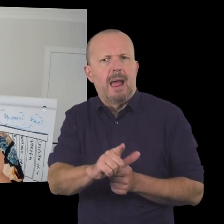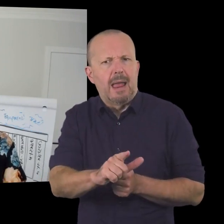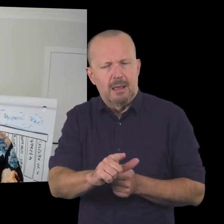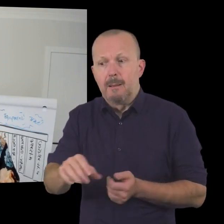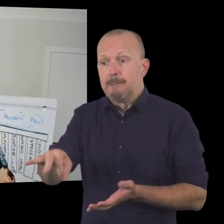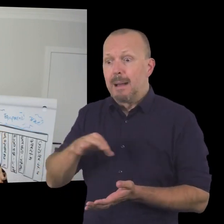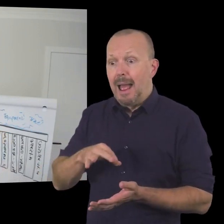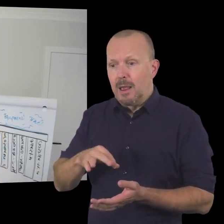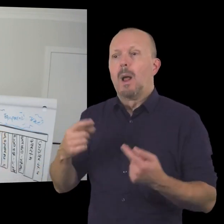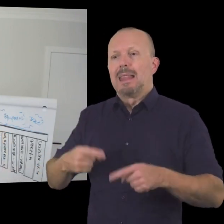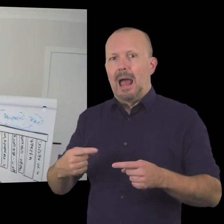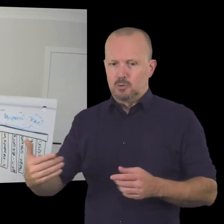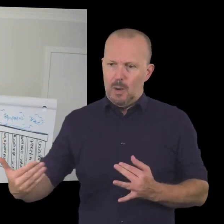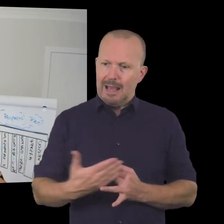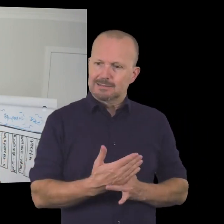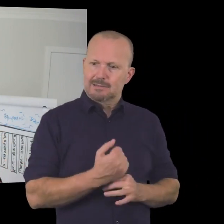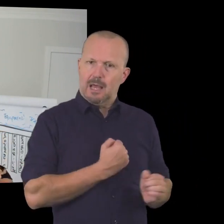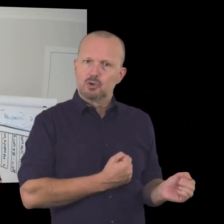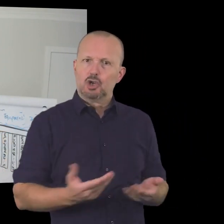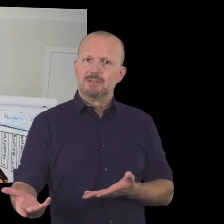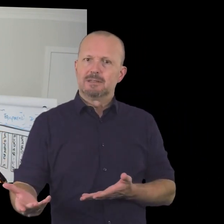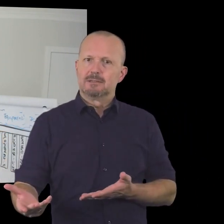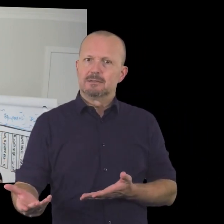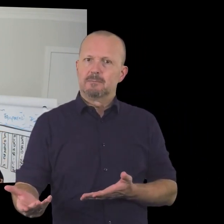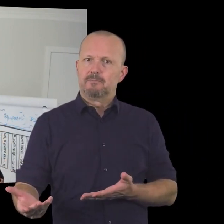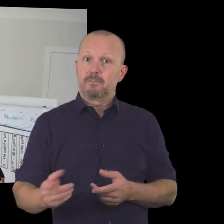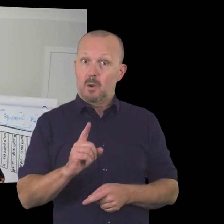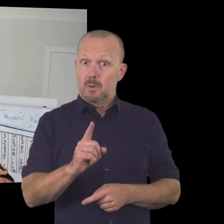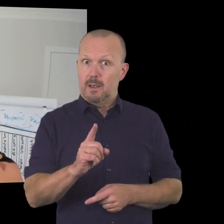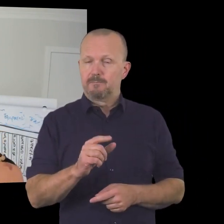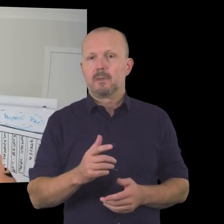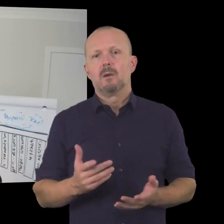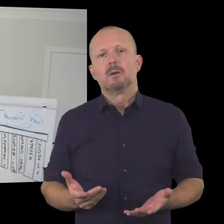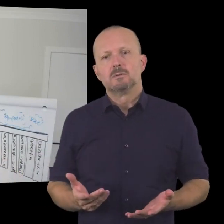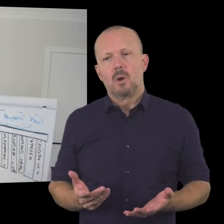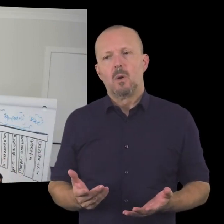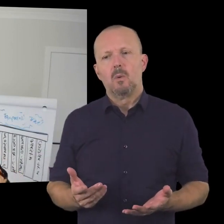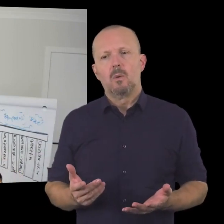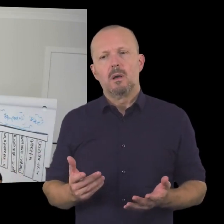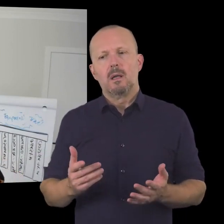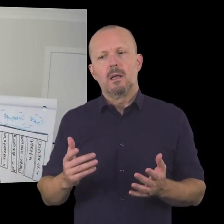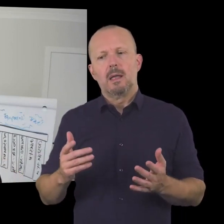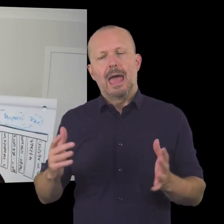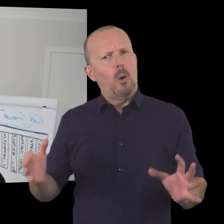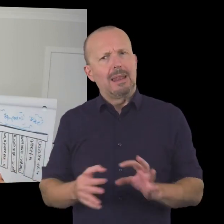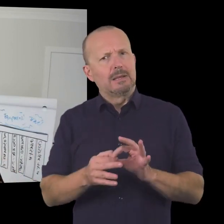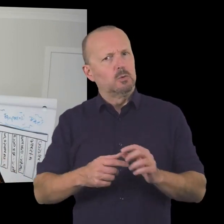nominal membership fee in order to access your services and i want to flip that on its head to talk about membership in the context